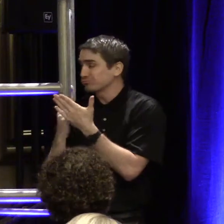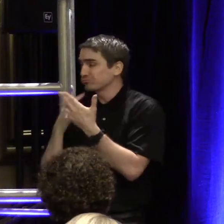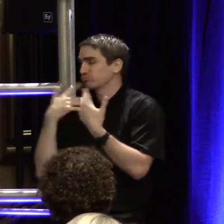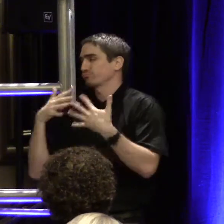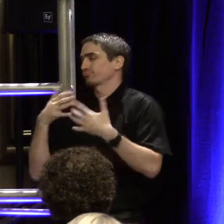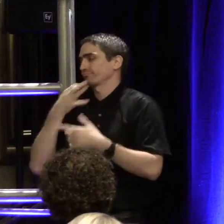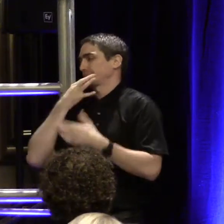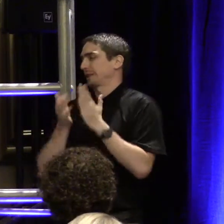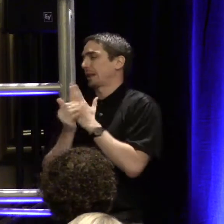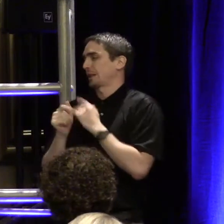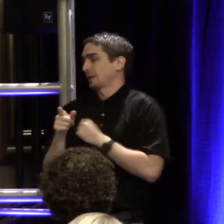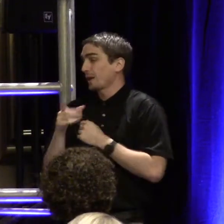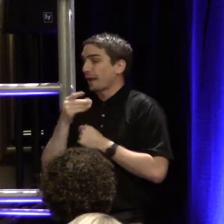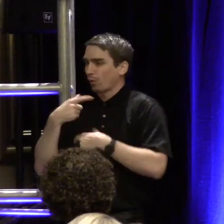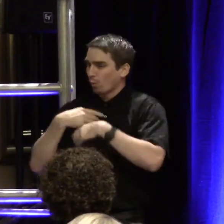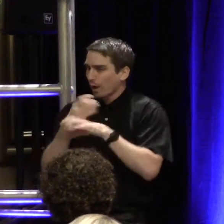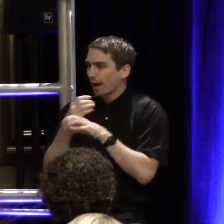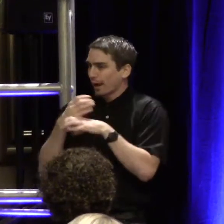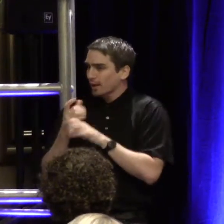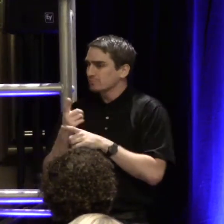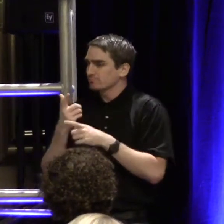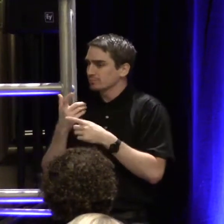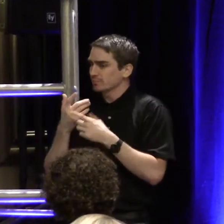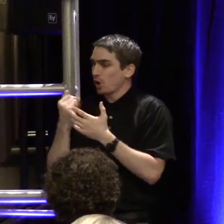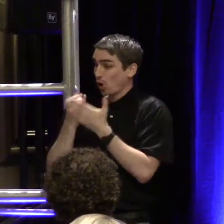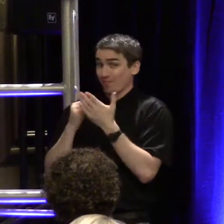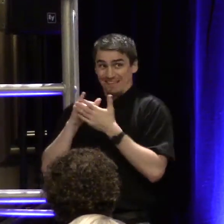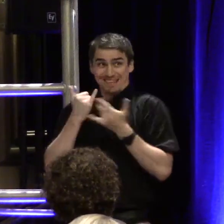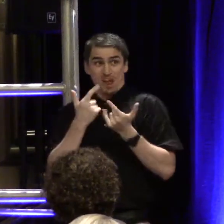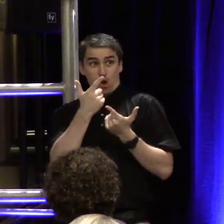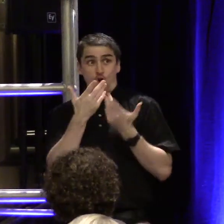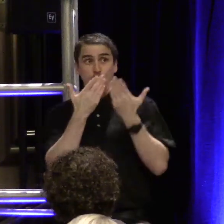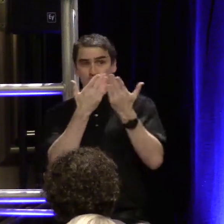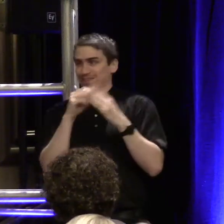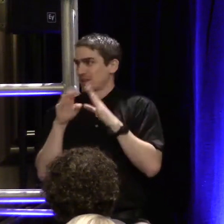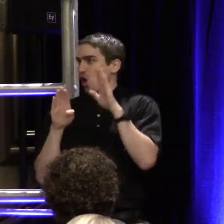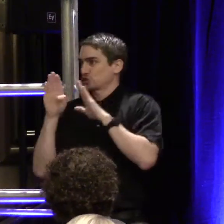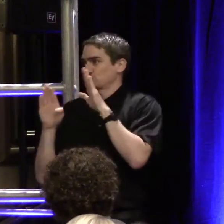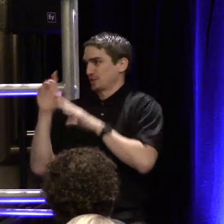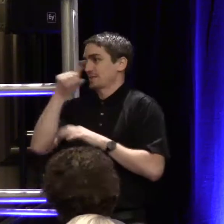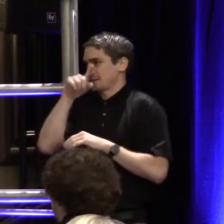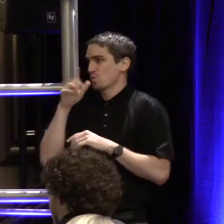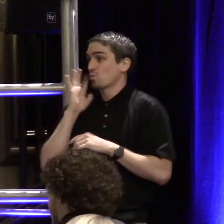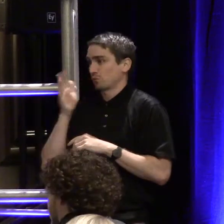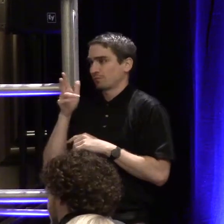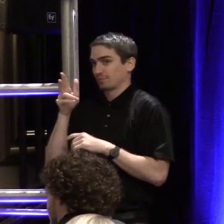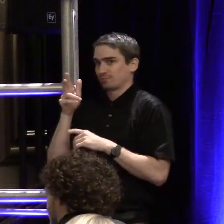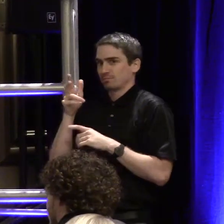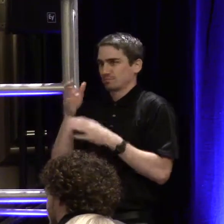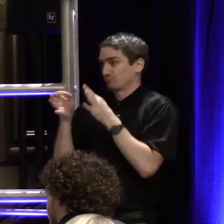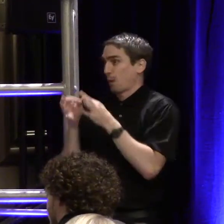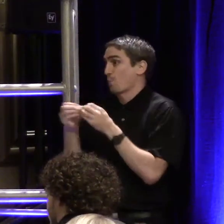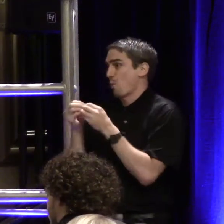items that are being offered in our live auction, which you'll hear more about in a few minutes.